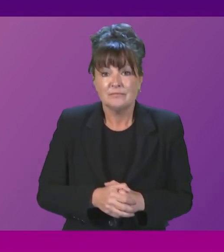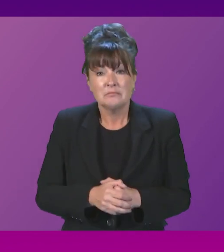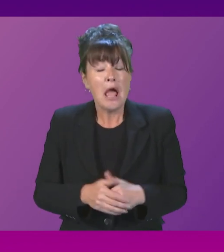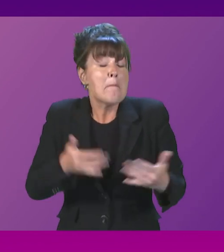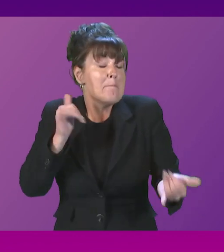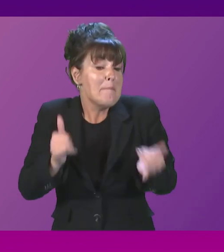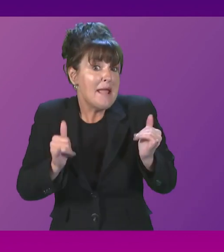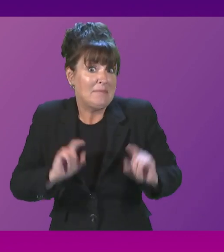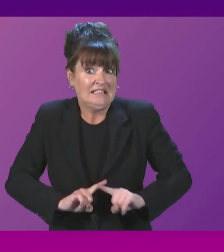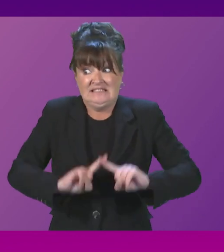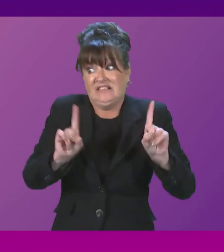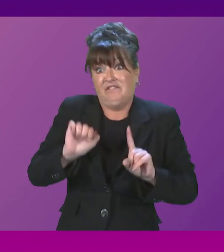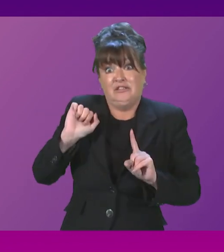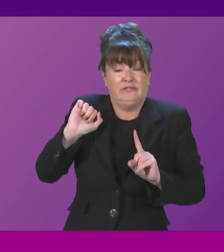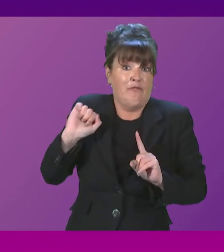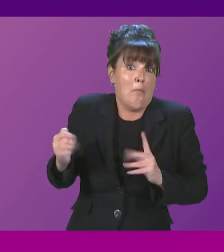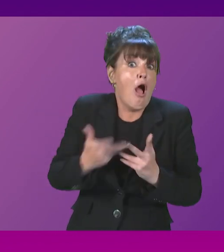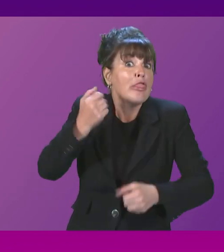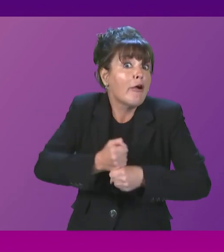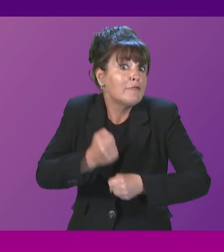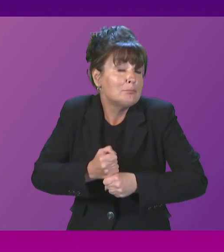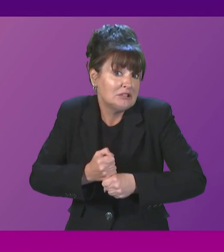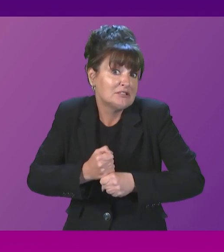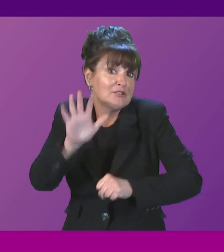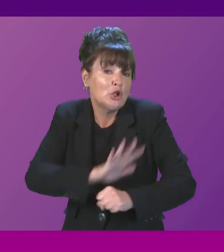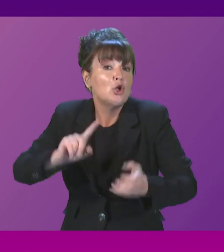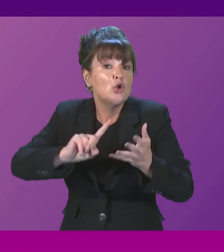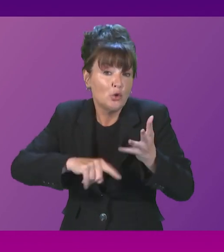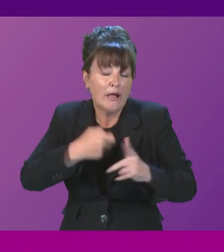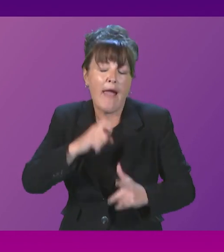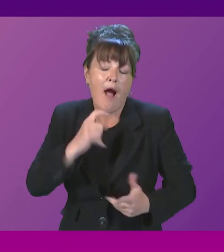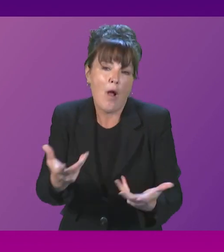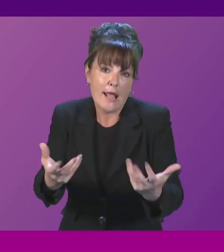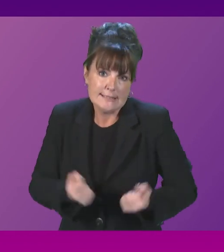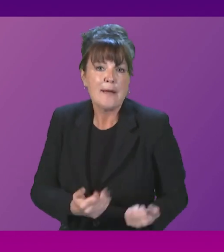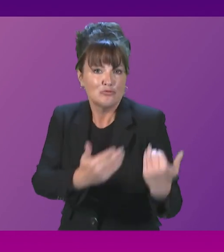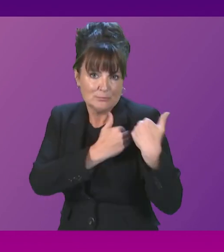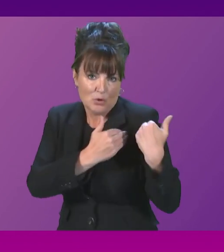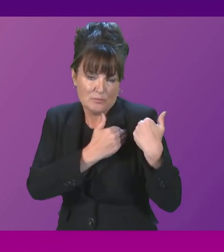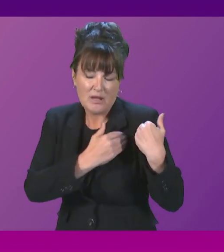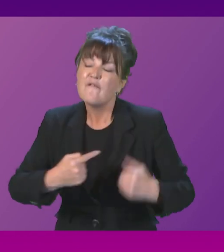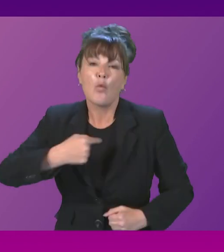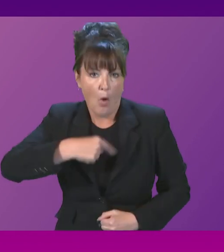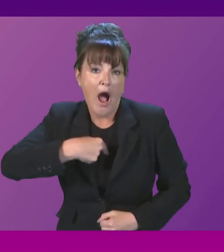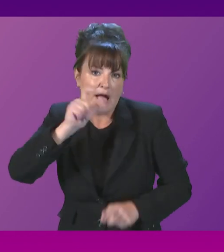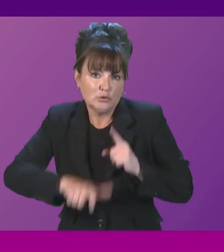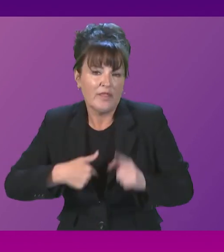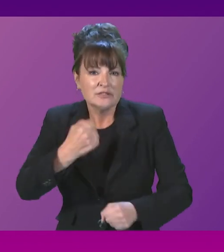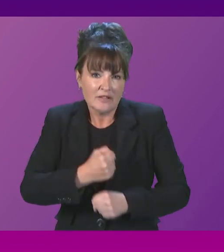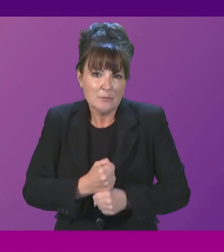unlike counterparts in other governments, I will always take responsibility for the actions of this government.